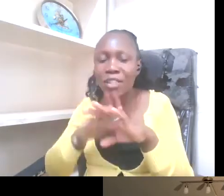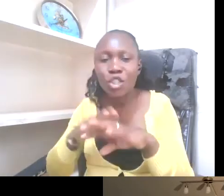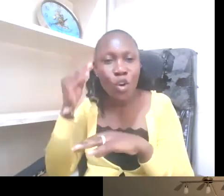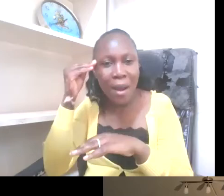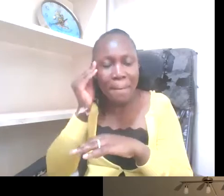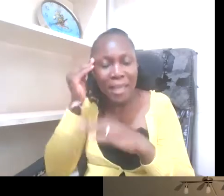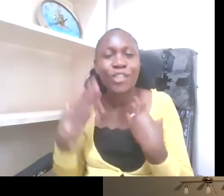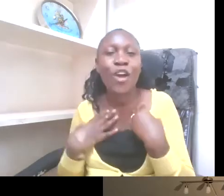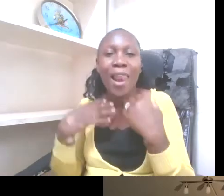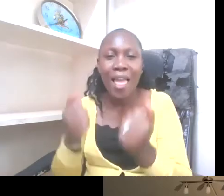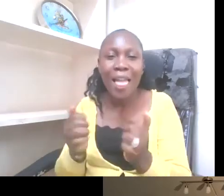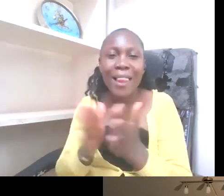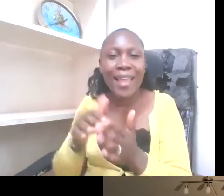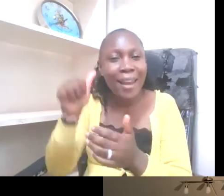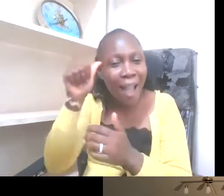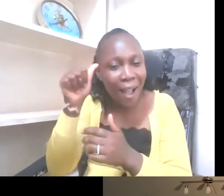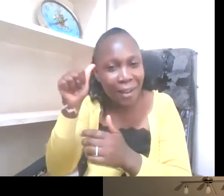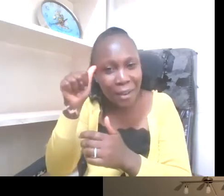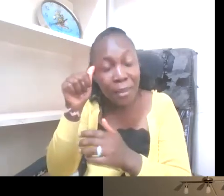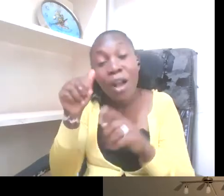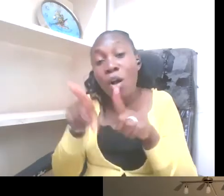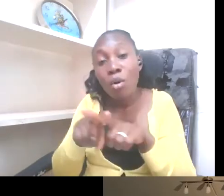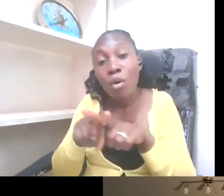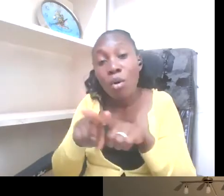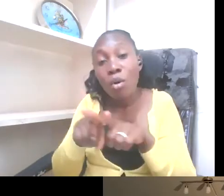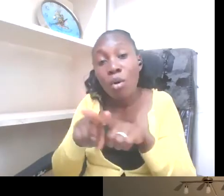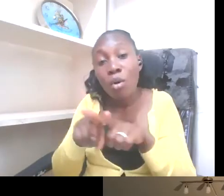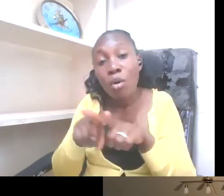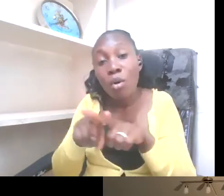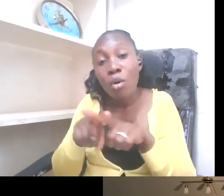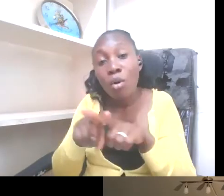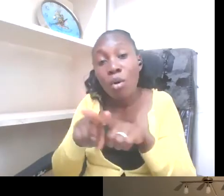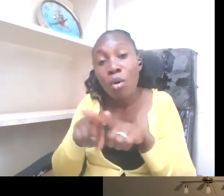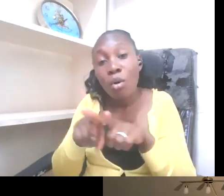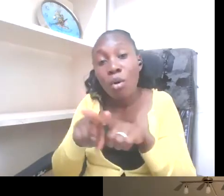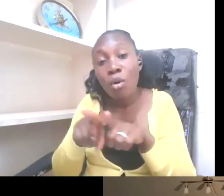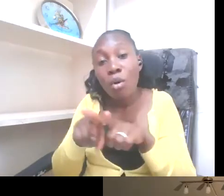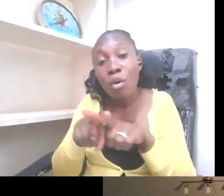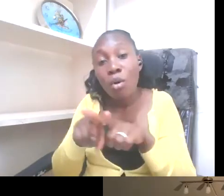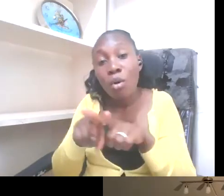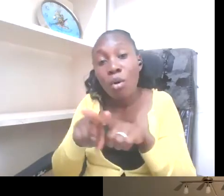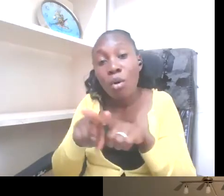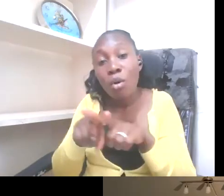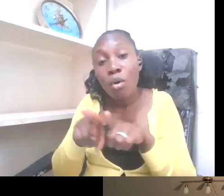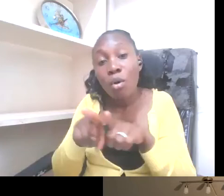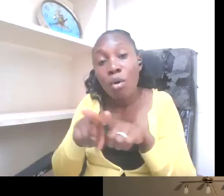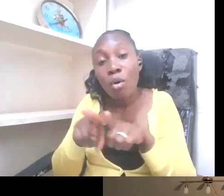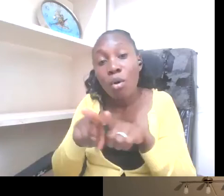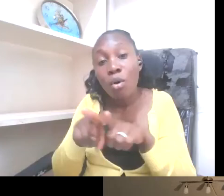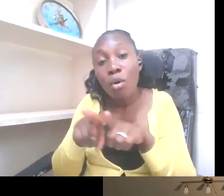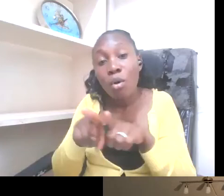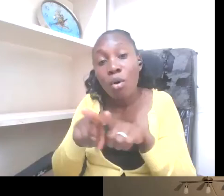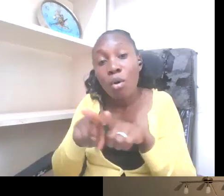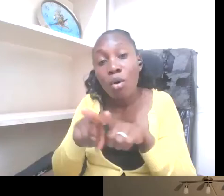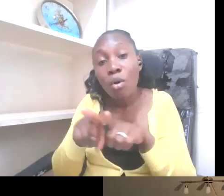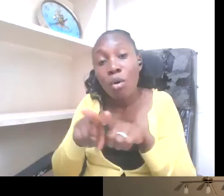and it's also, um, heartening as much as also uplifting to hear, um, the mental health and challenges